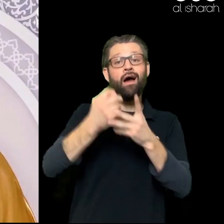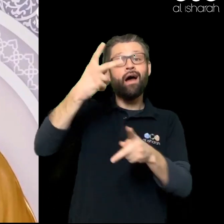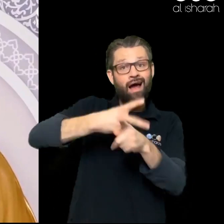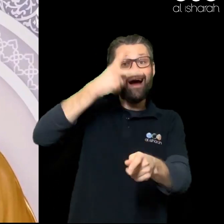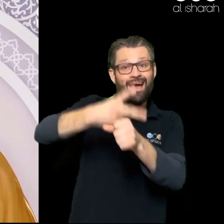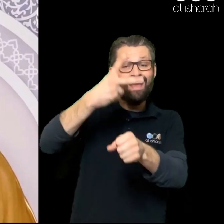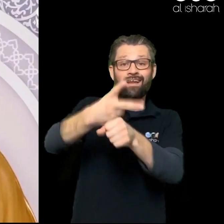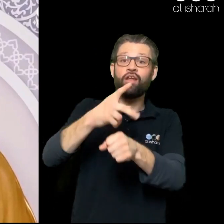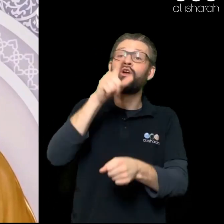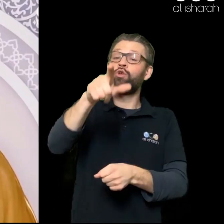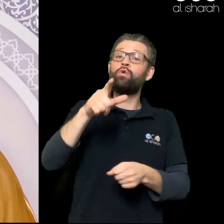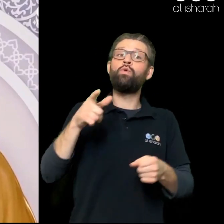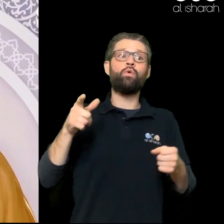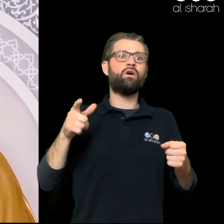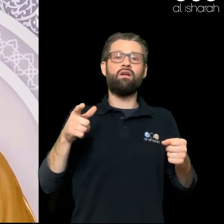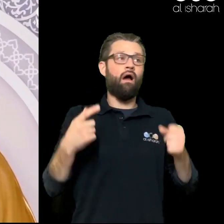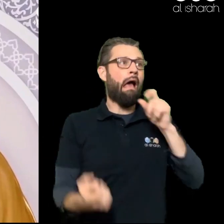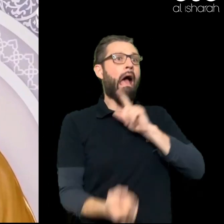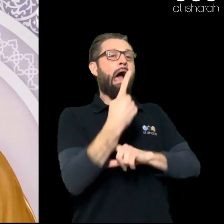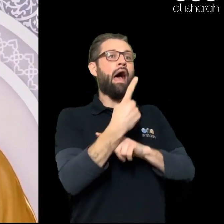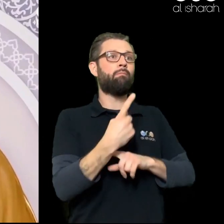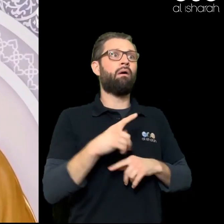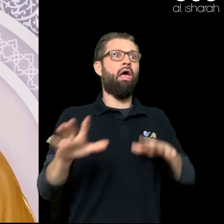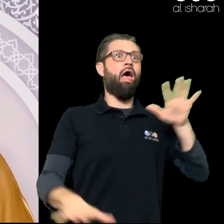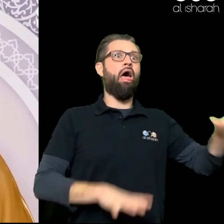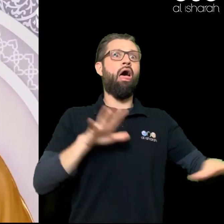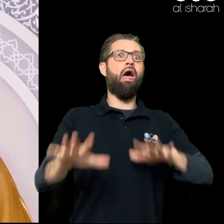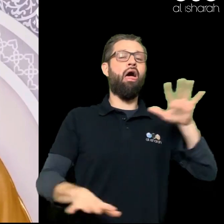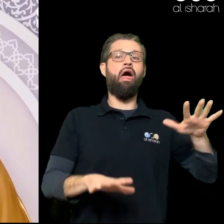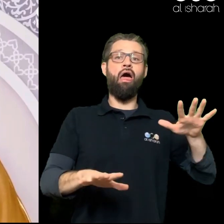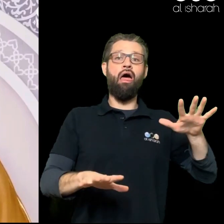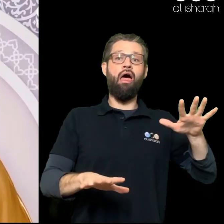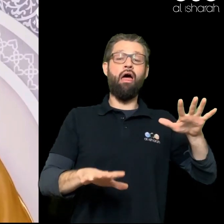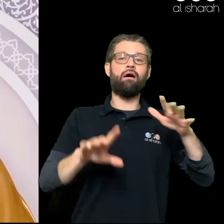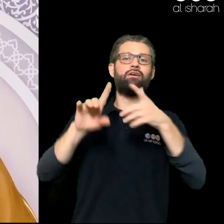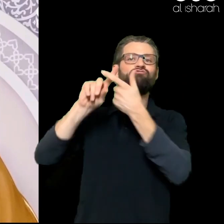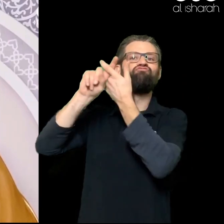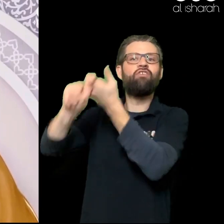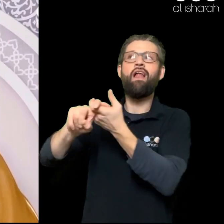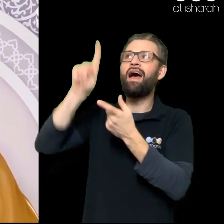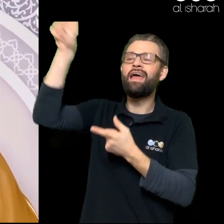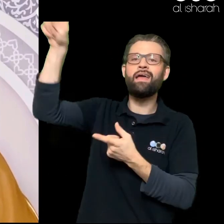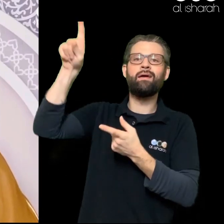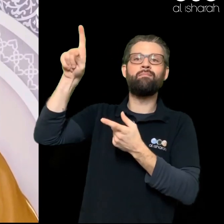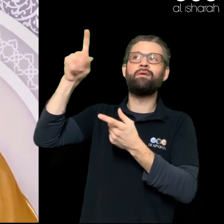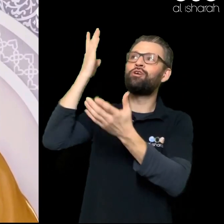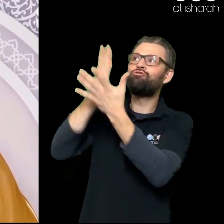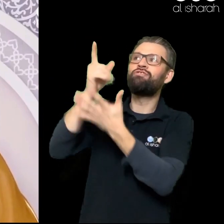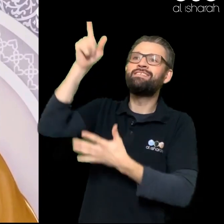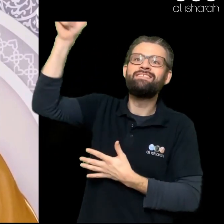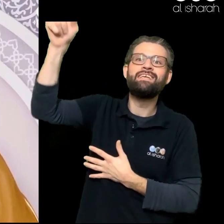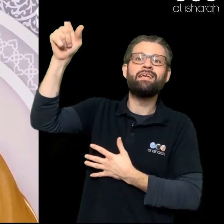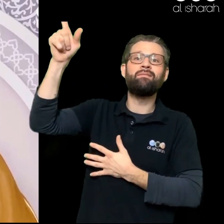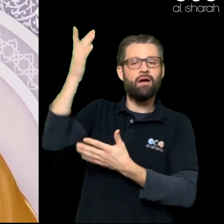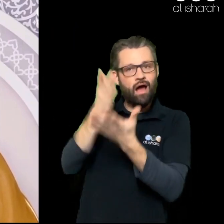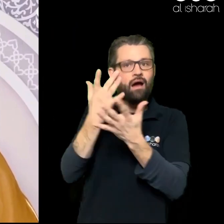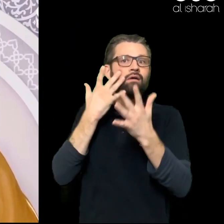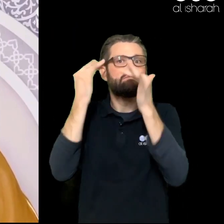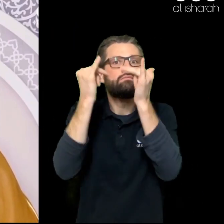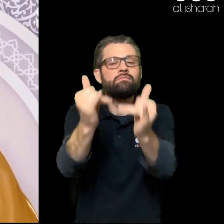don't disobey him And then you see what happens So we read the Quran We try to understand